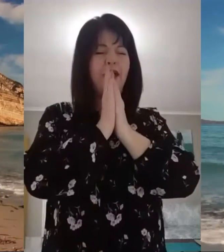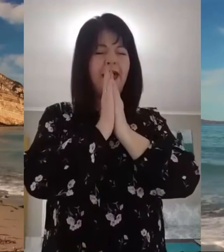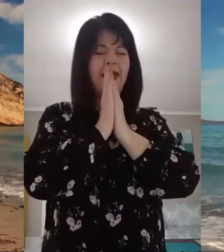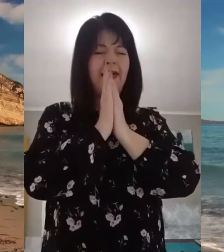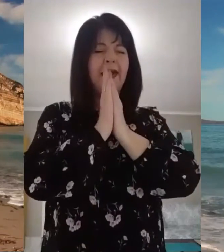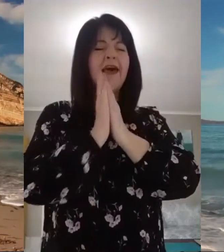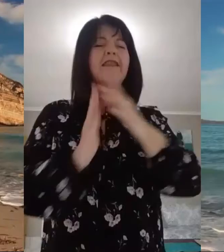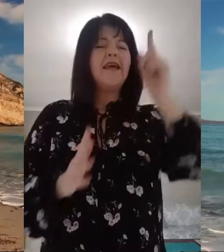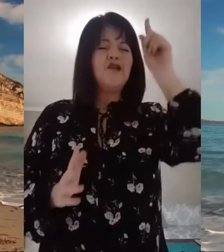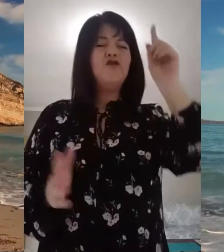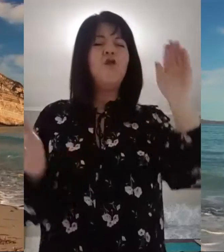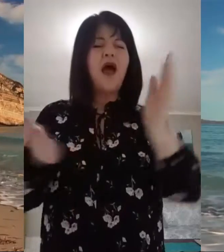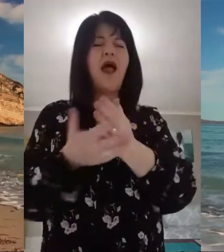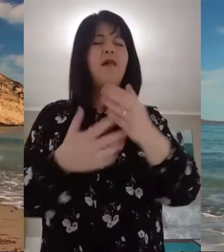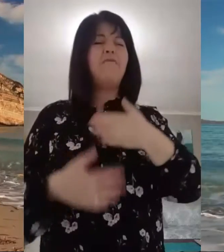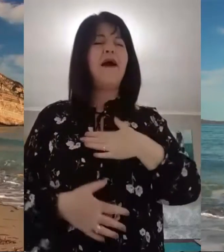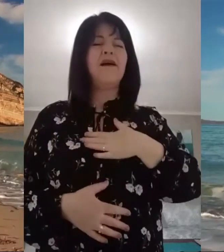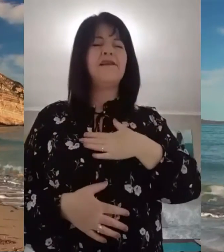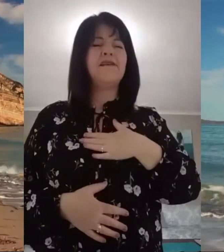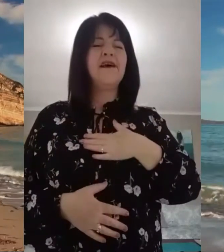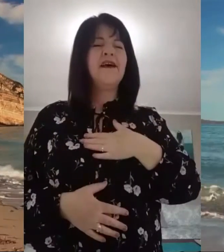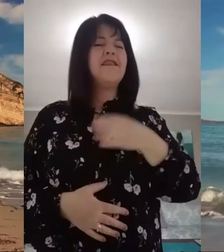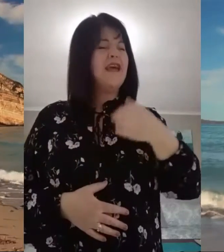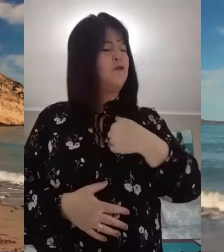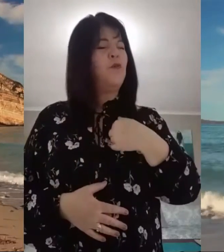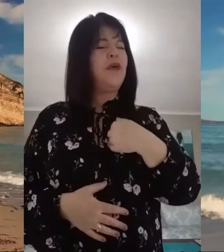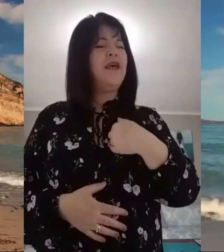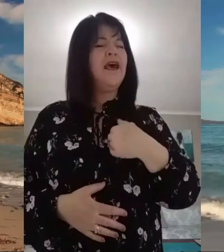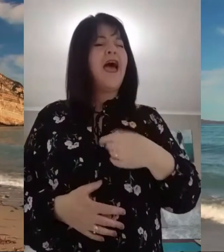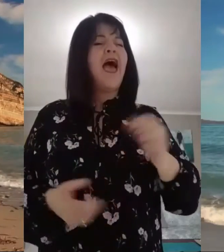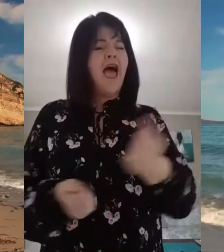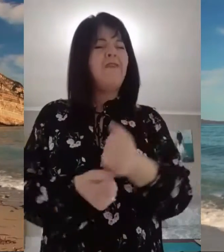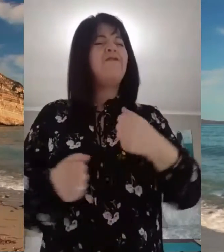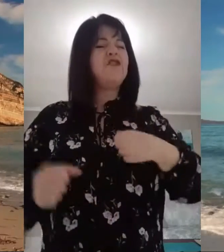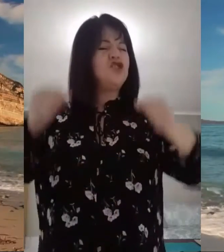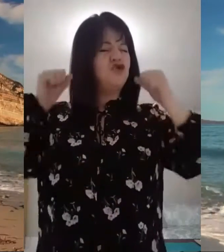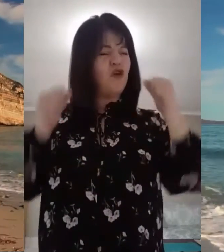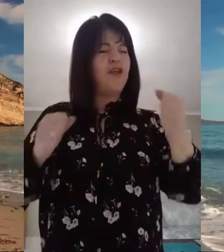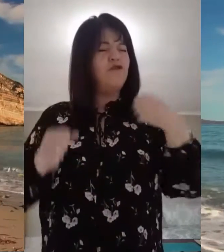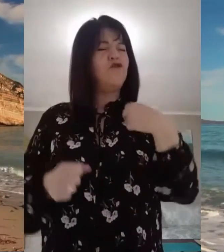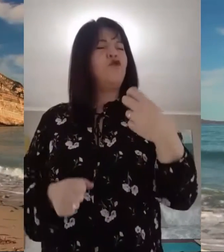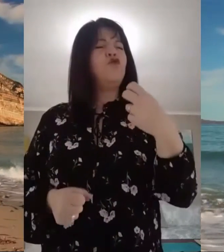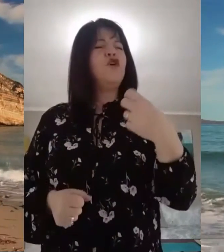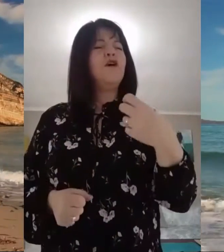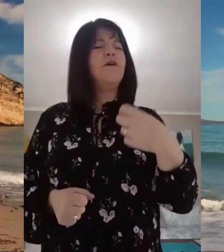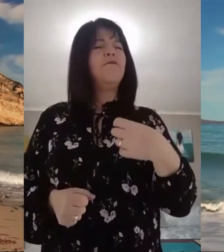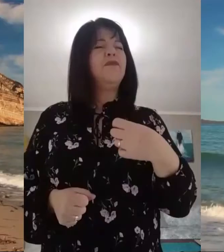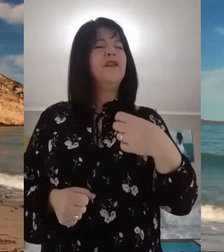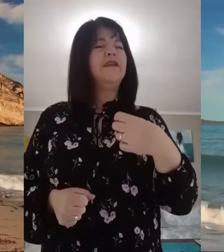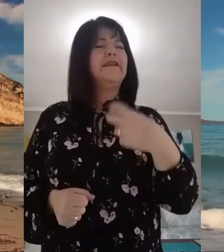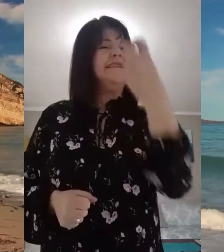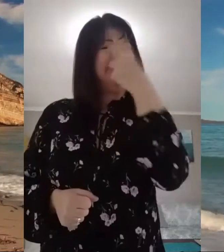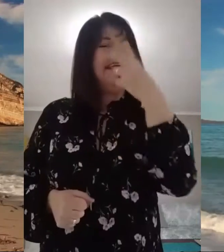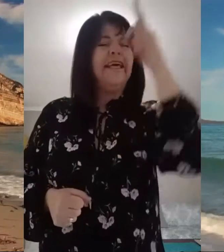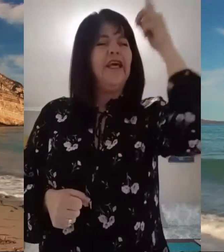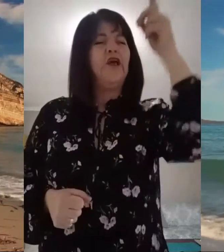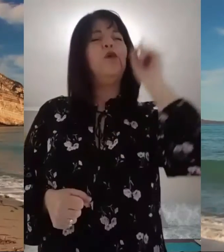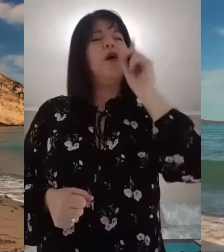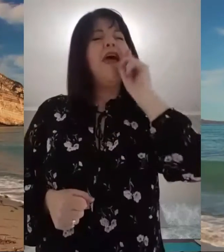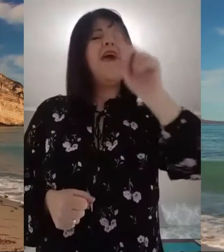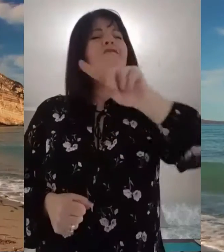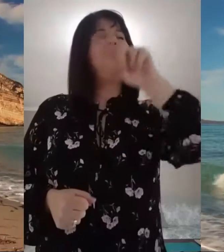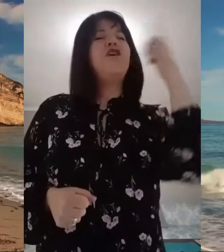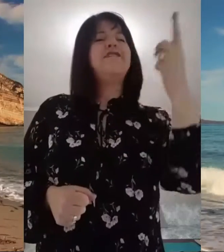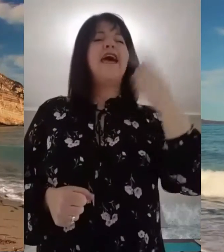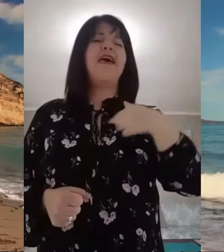we pray that you help us, that we have the strength to seek